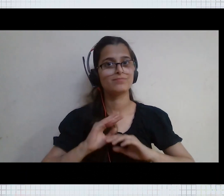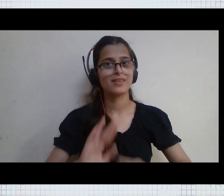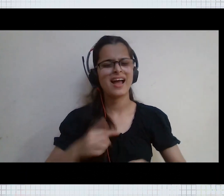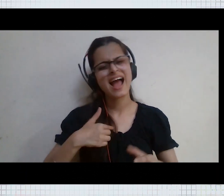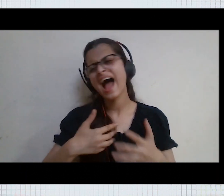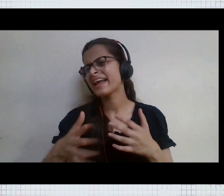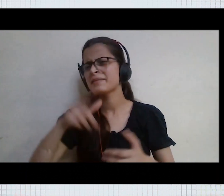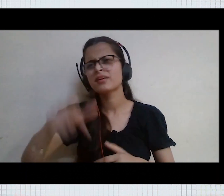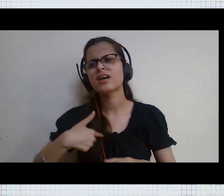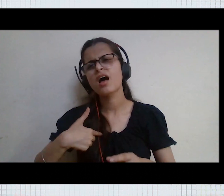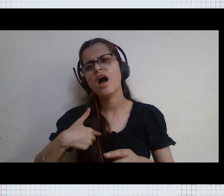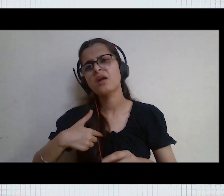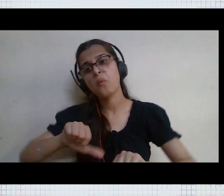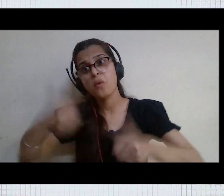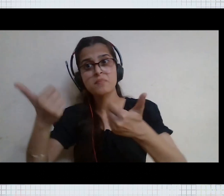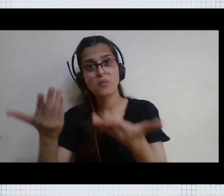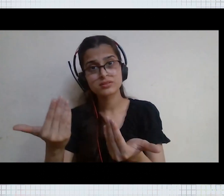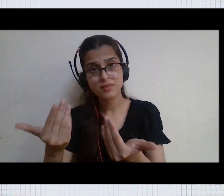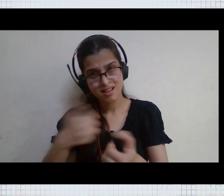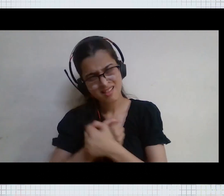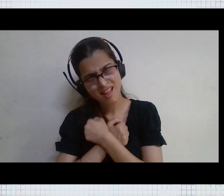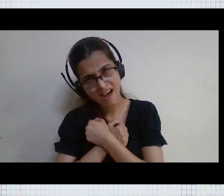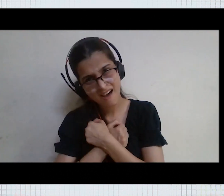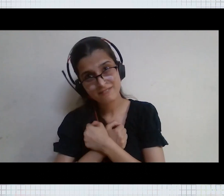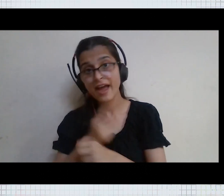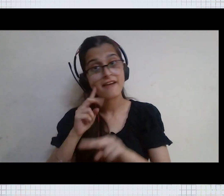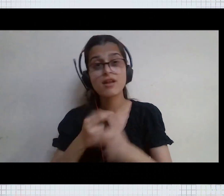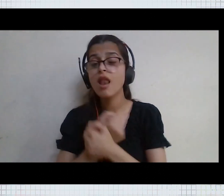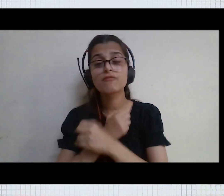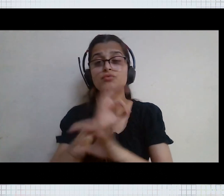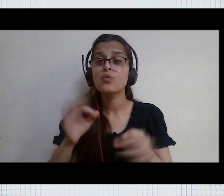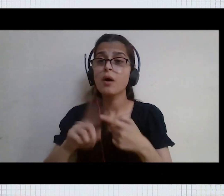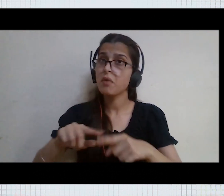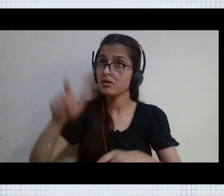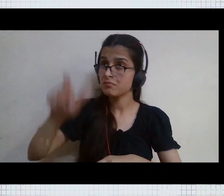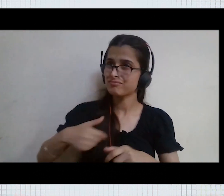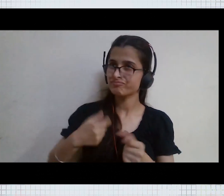you cannot win anyone without giving love and understanding